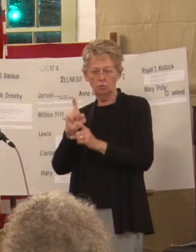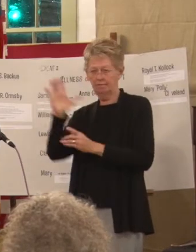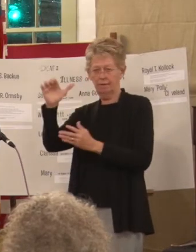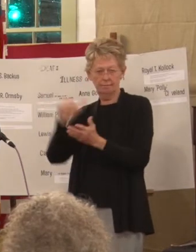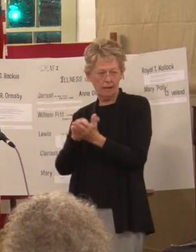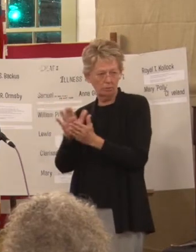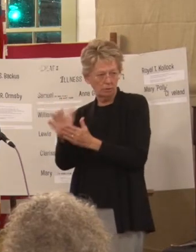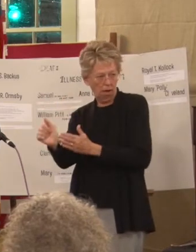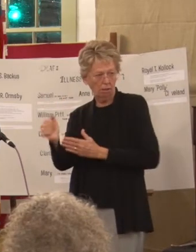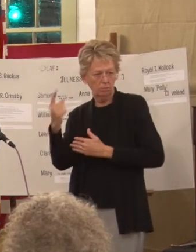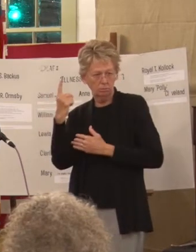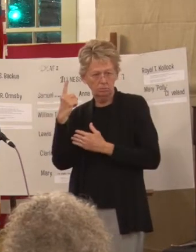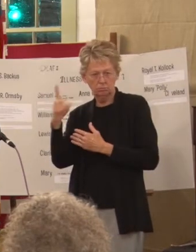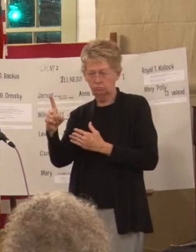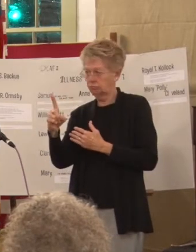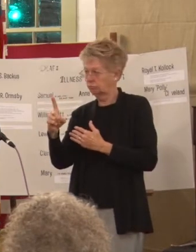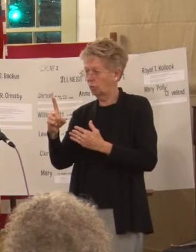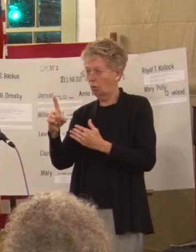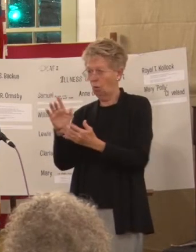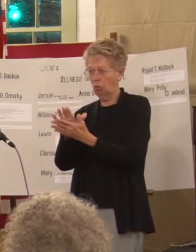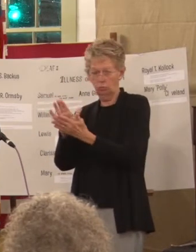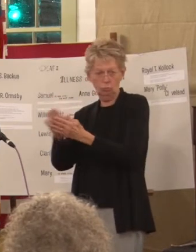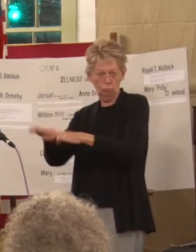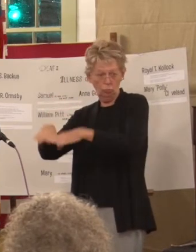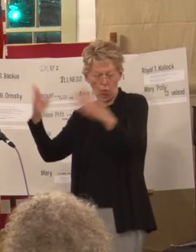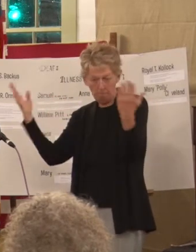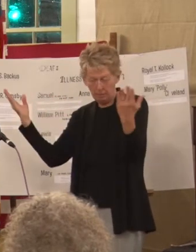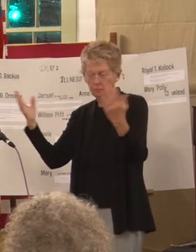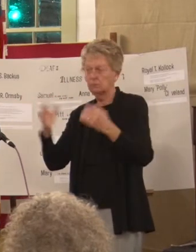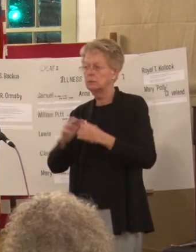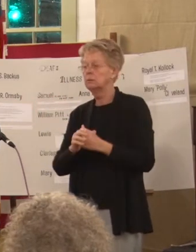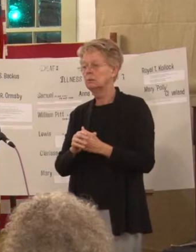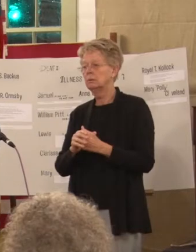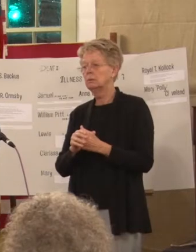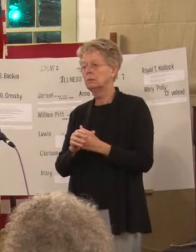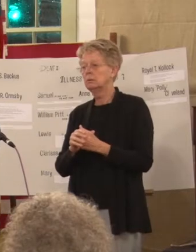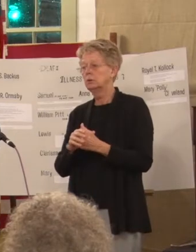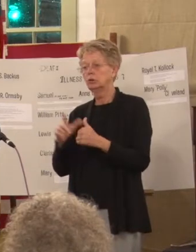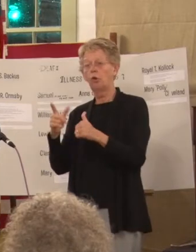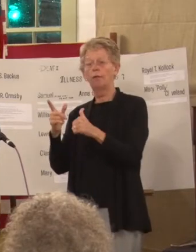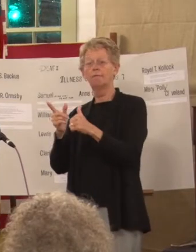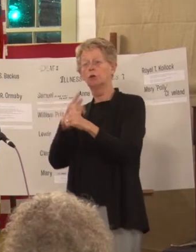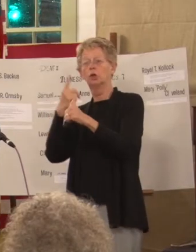for the opening of the school. So, it was the first state-funded